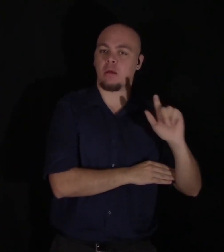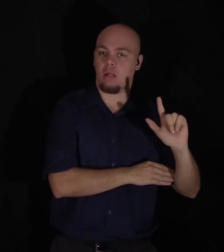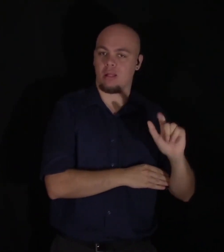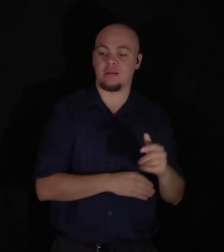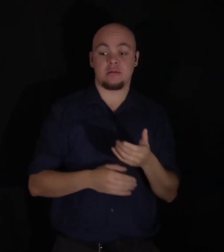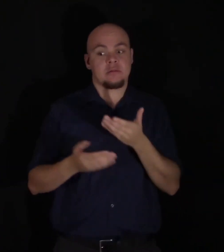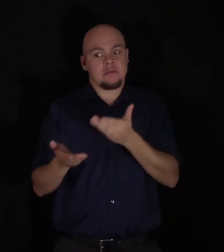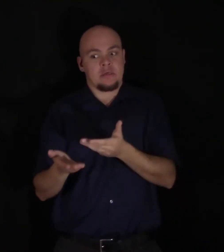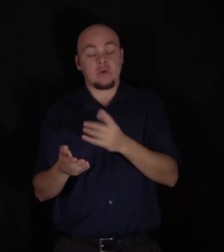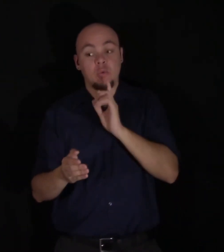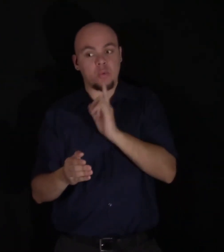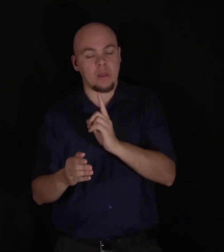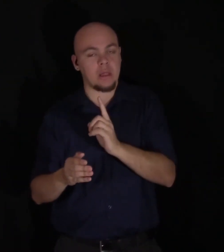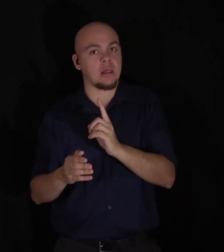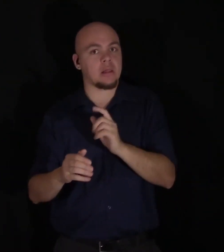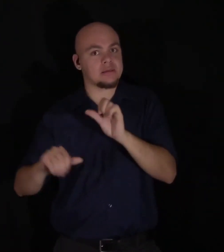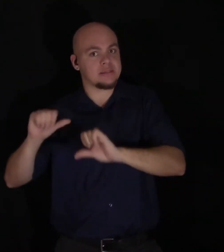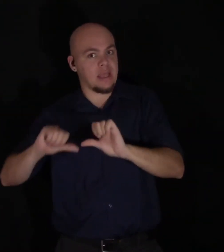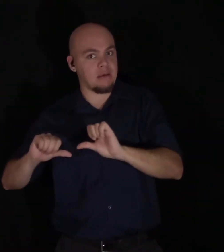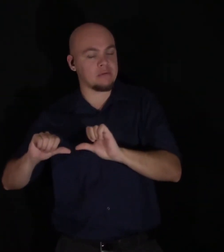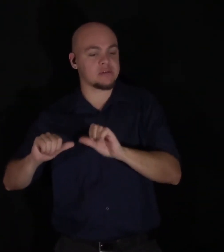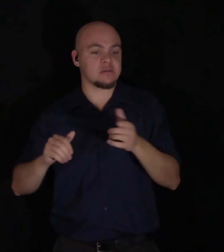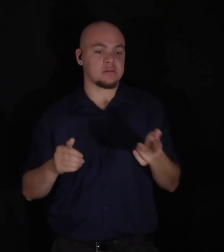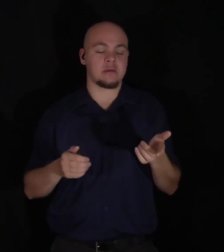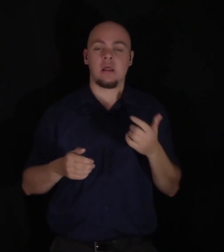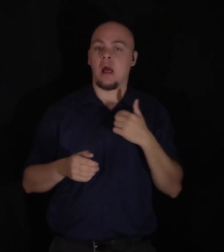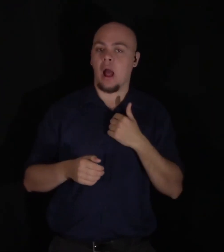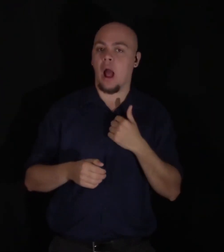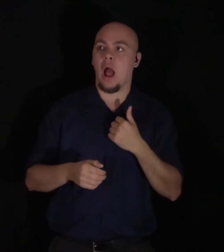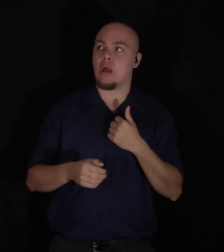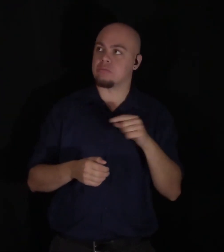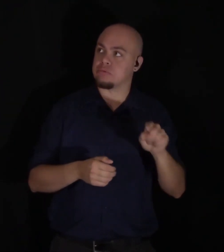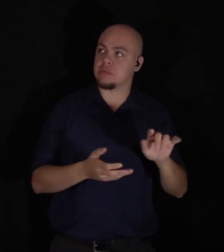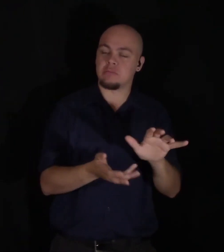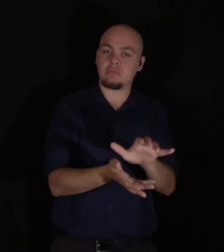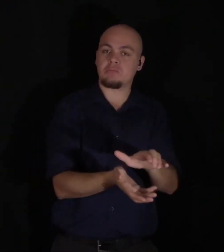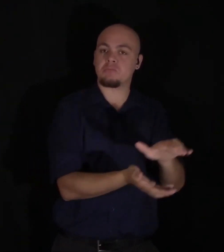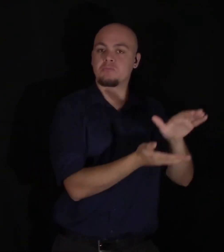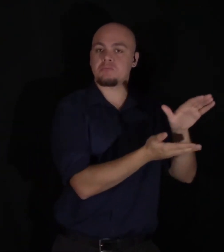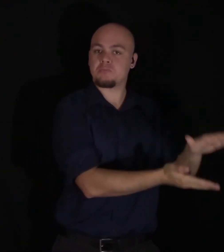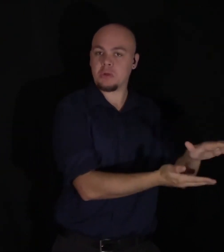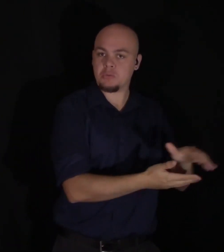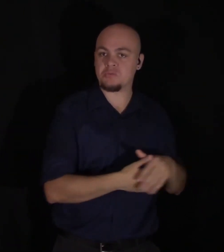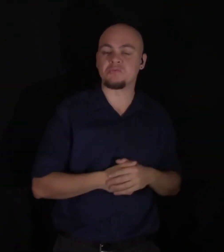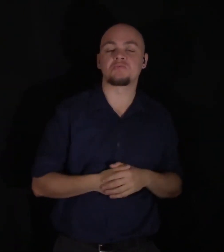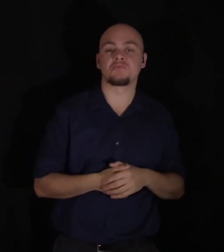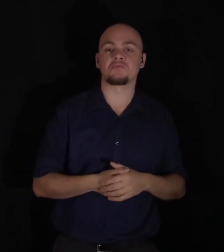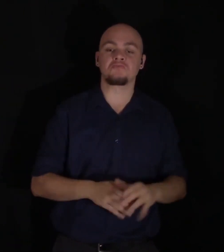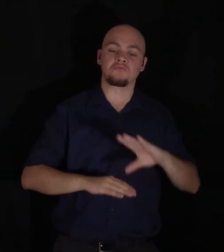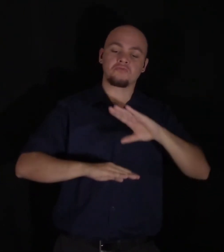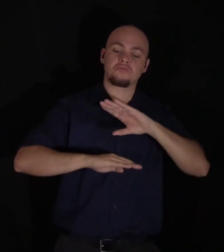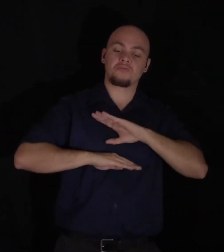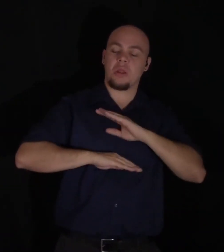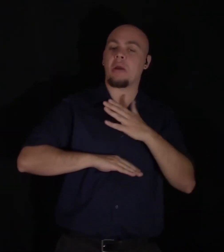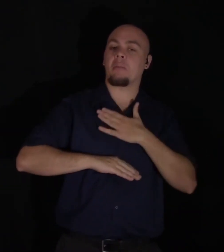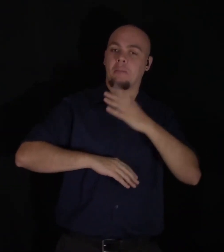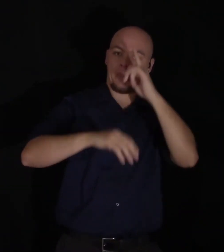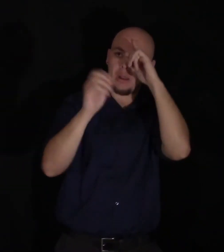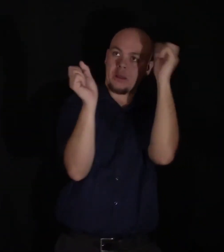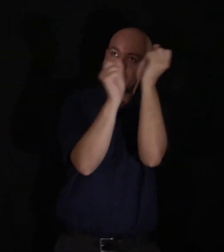under such circumstances I should certainly have thrown Agrippa aside, and have contended my imagination, warmed